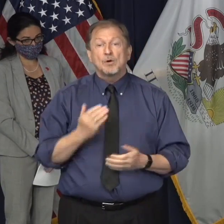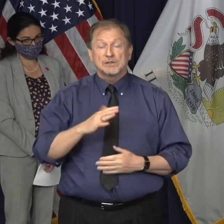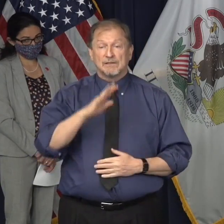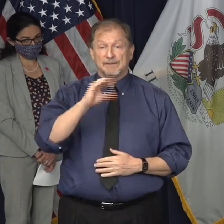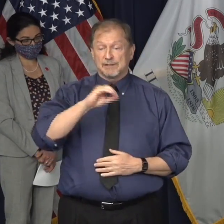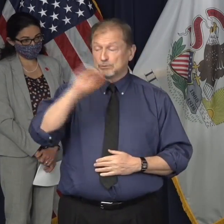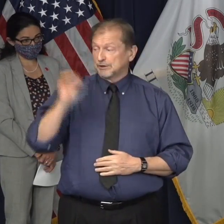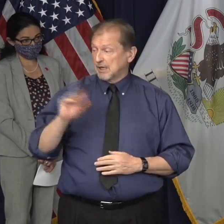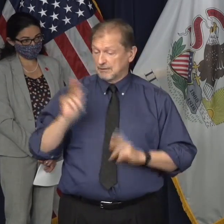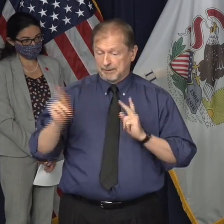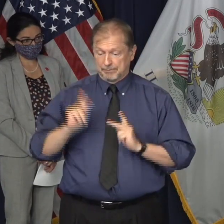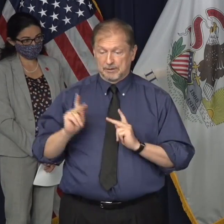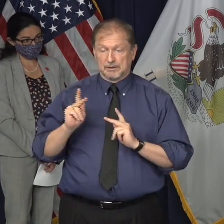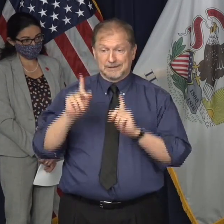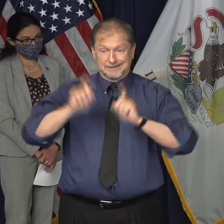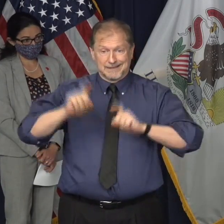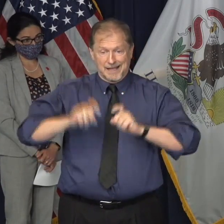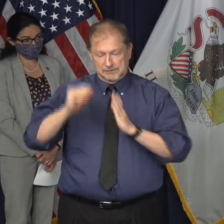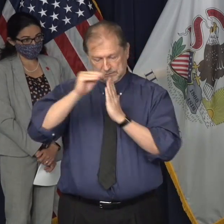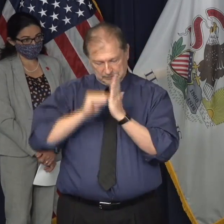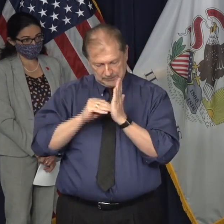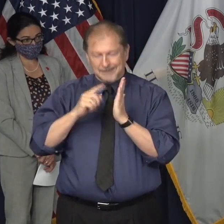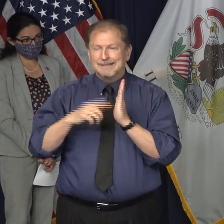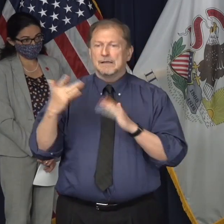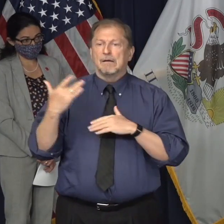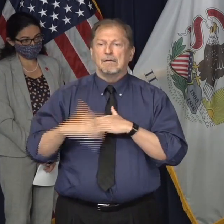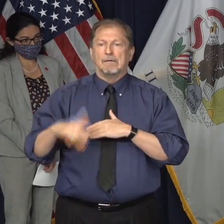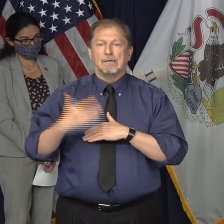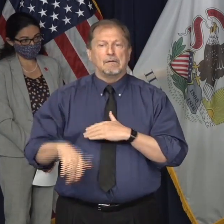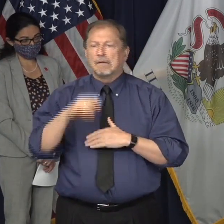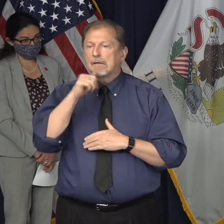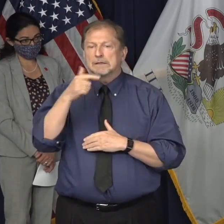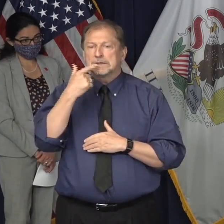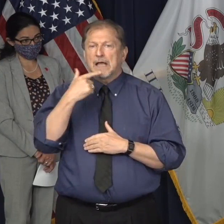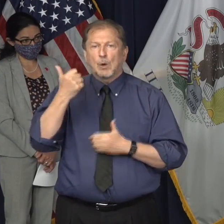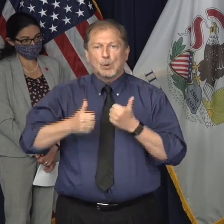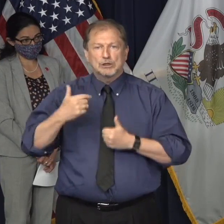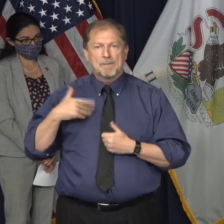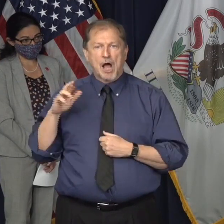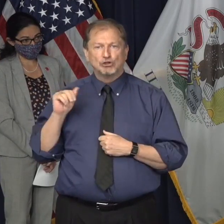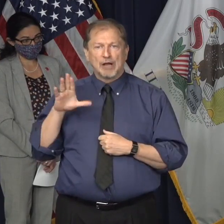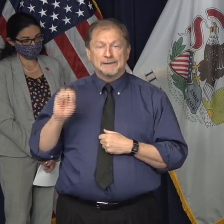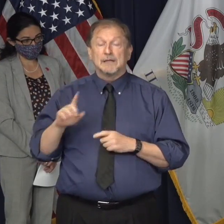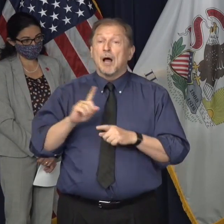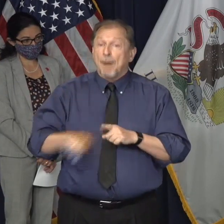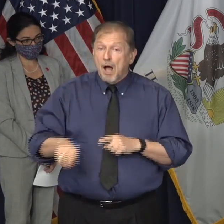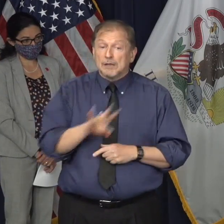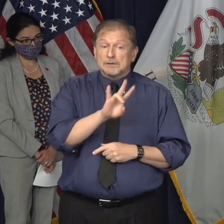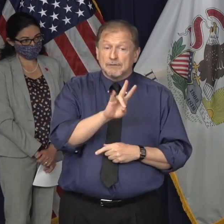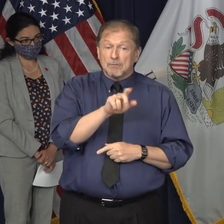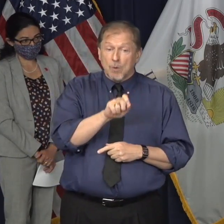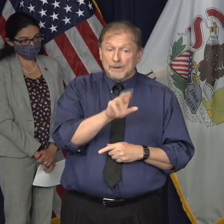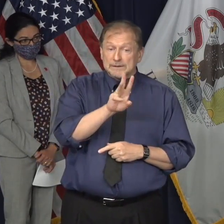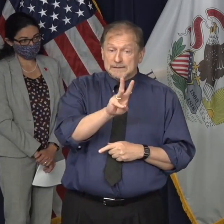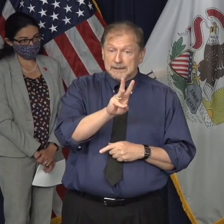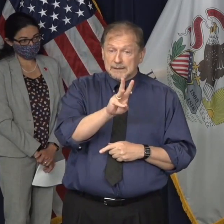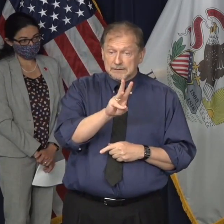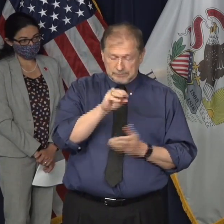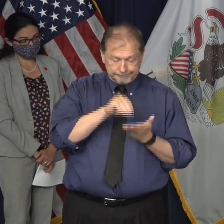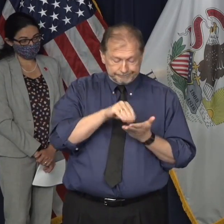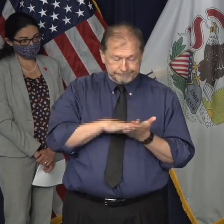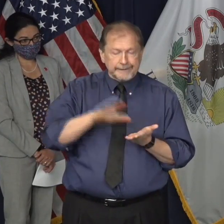fill out their demographic information, of those who did, 7.6 percent self-identified